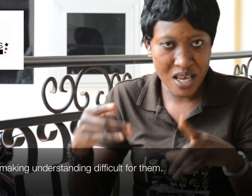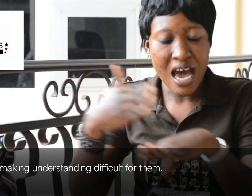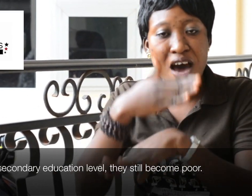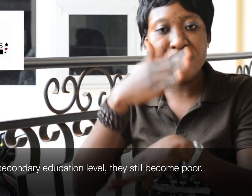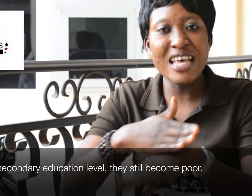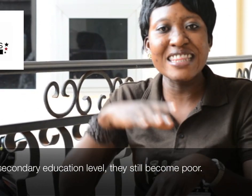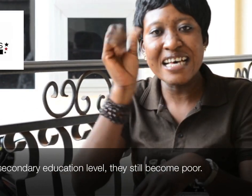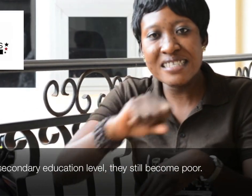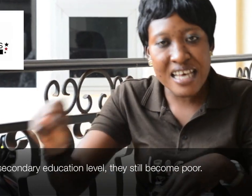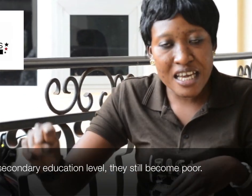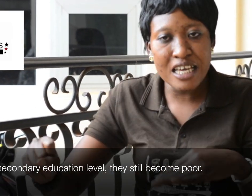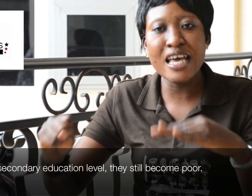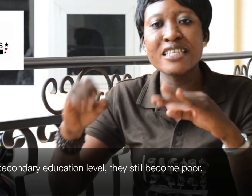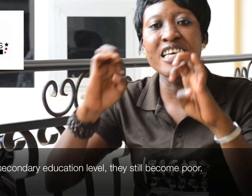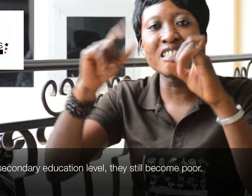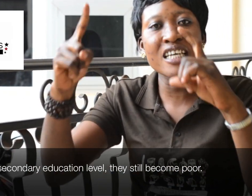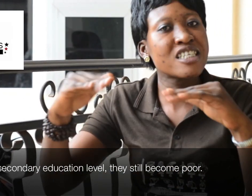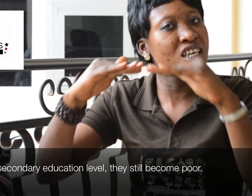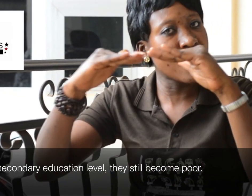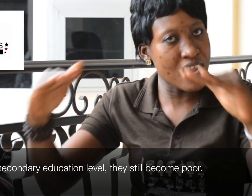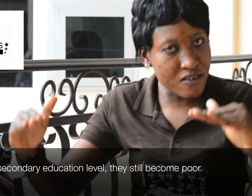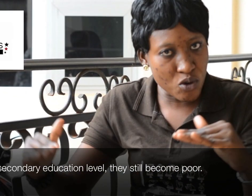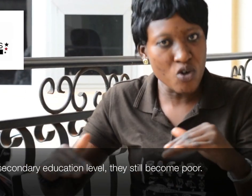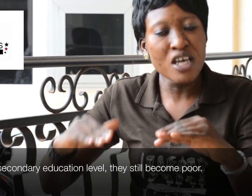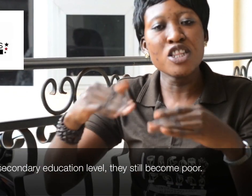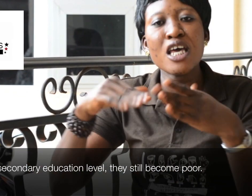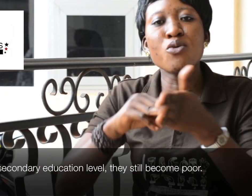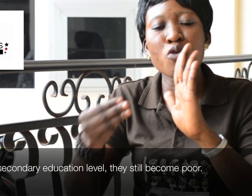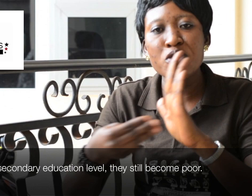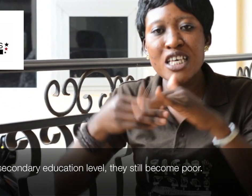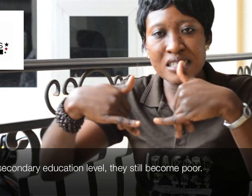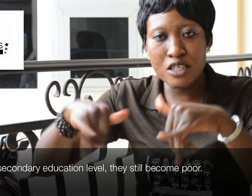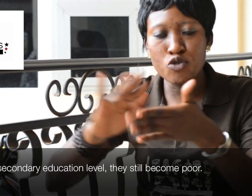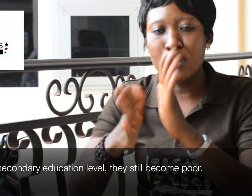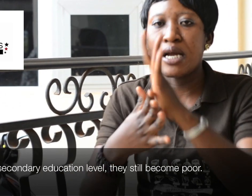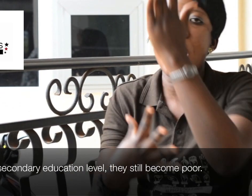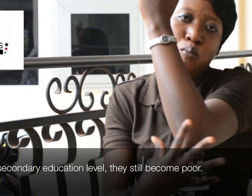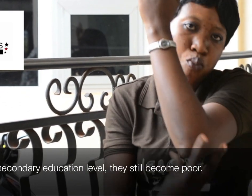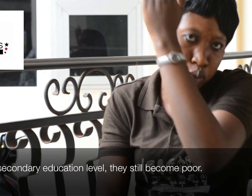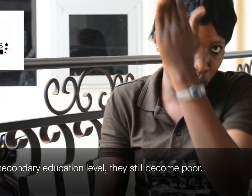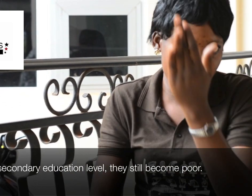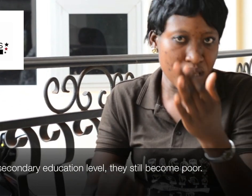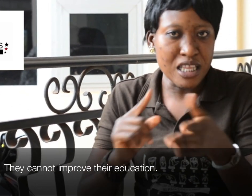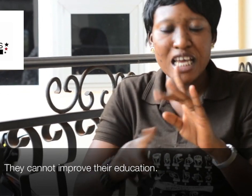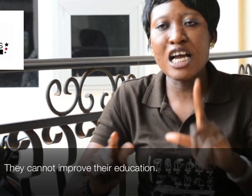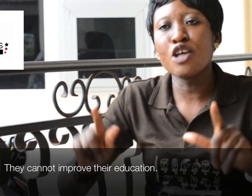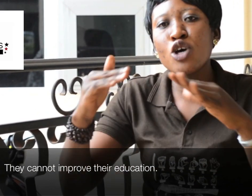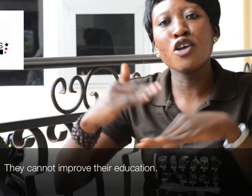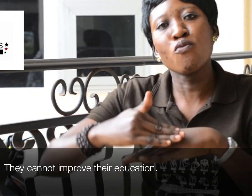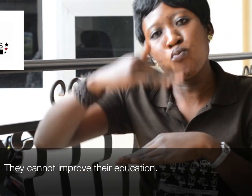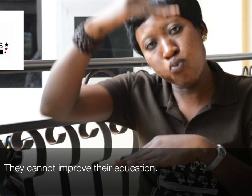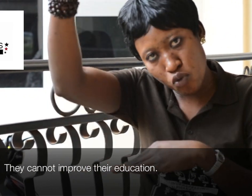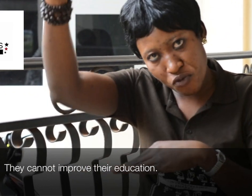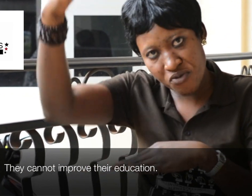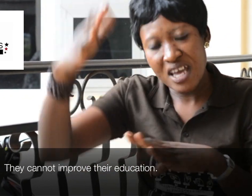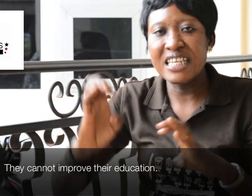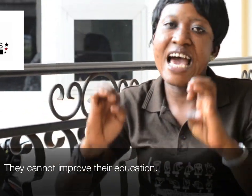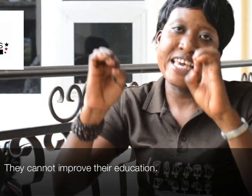After their secondary education level, after state will become poor. They cannot improve their